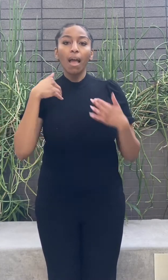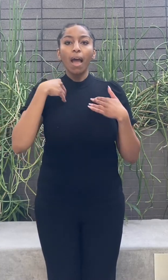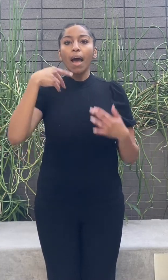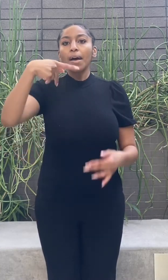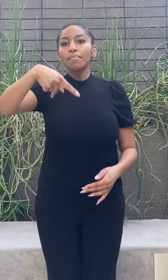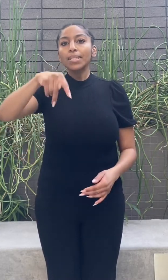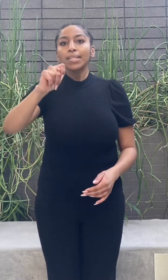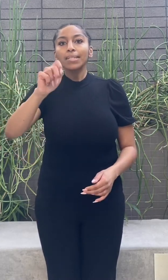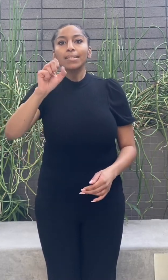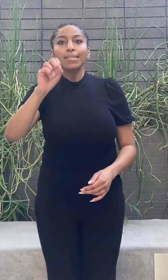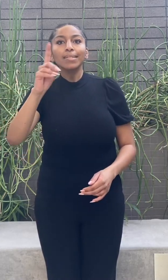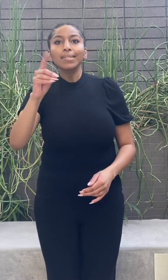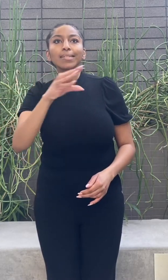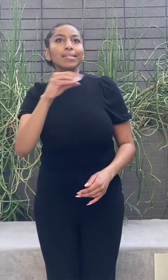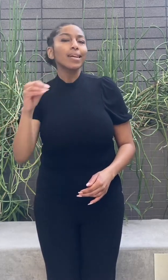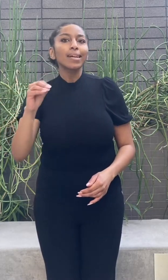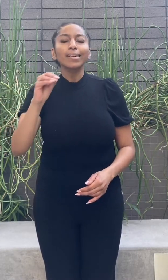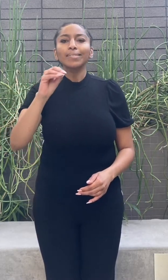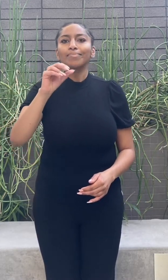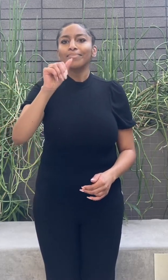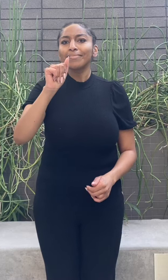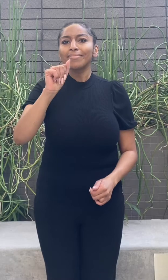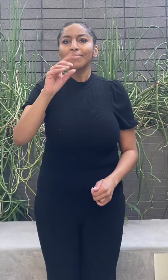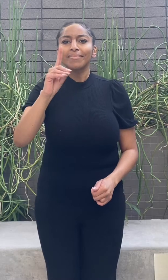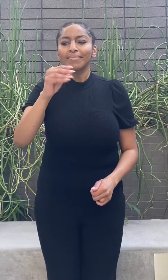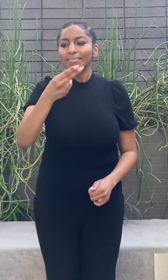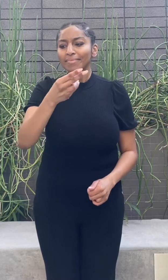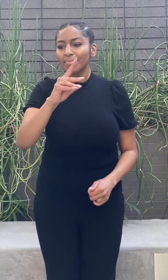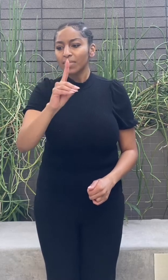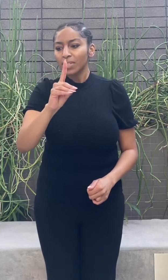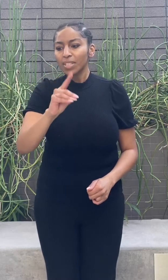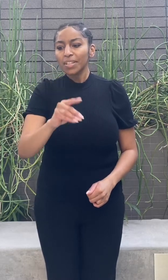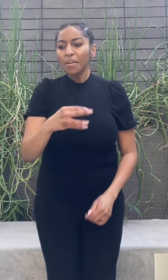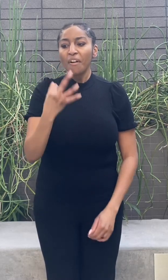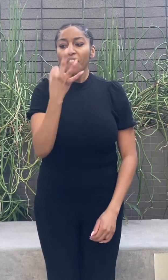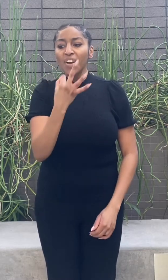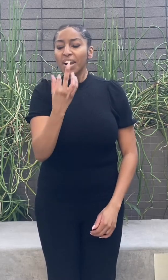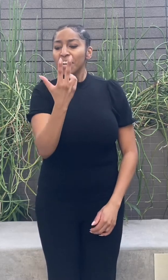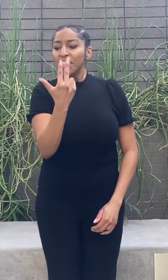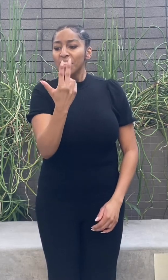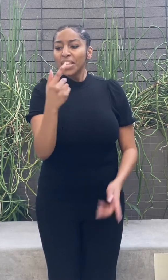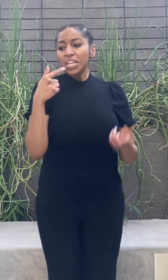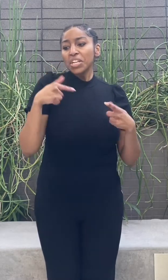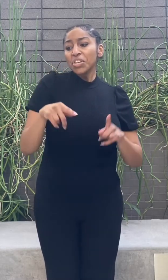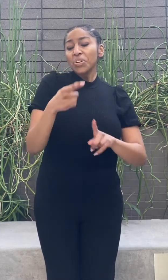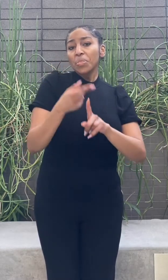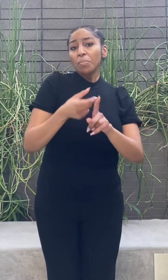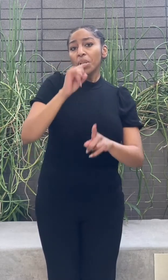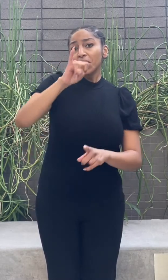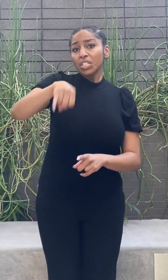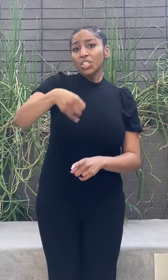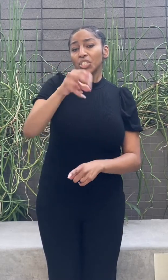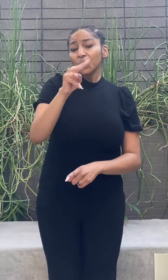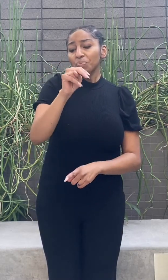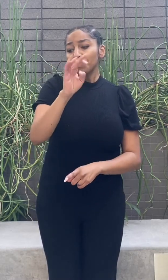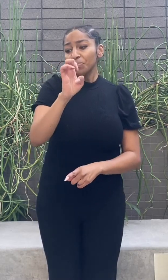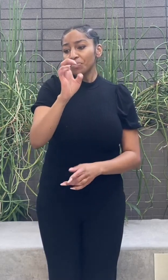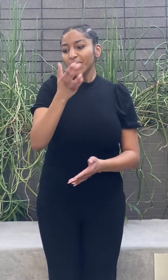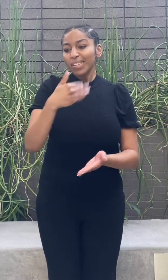ADHD, and on the 13th Friday in June, halfway through the 70s, third planet